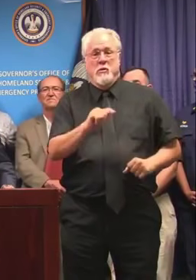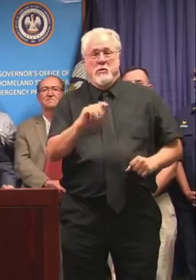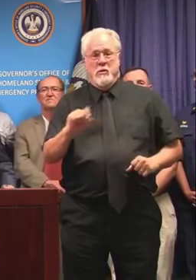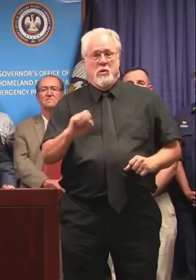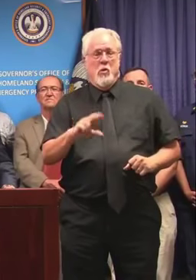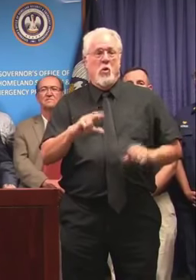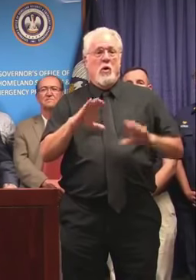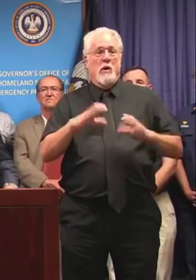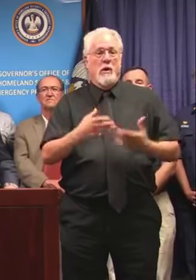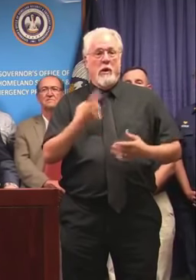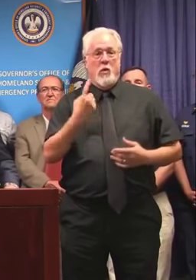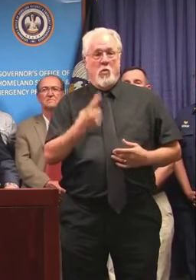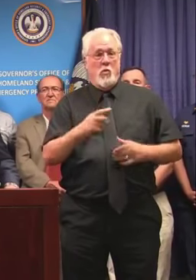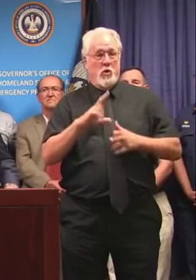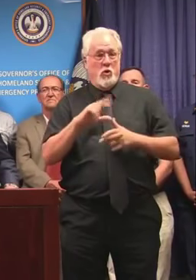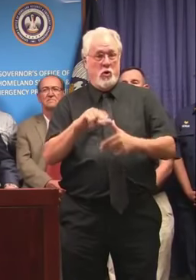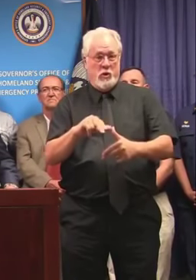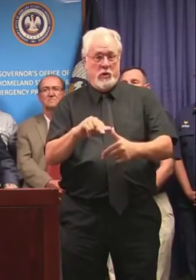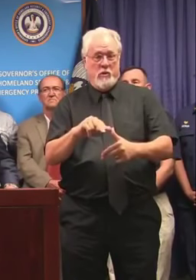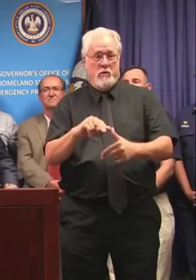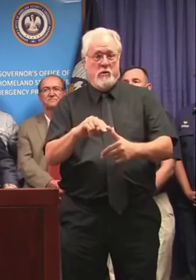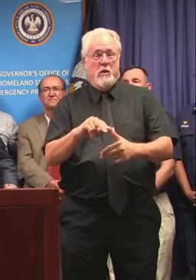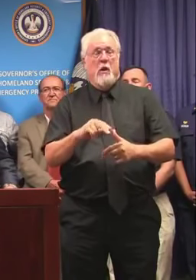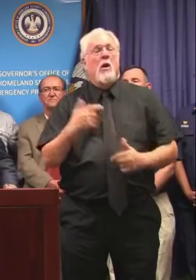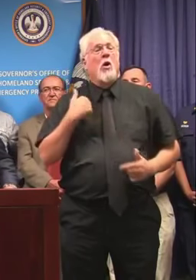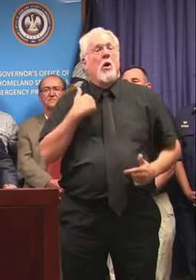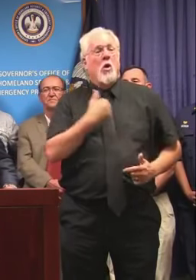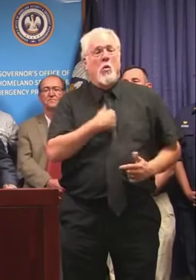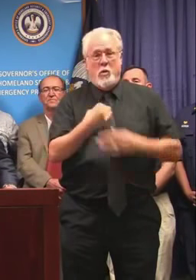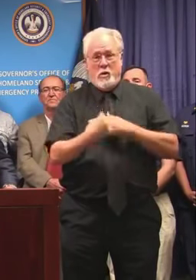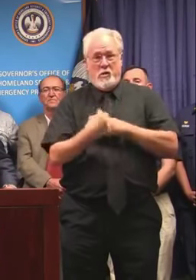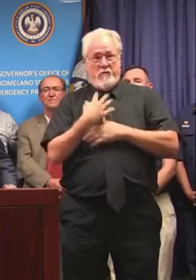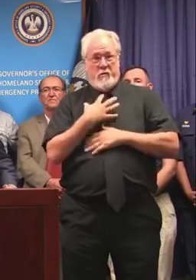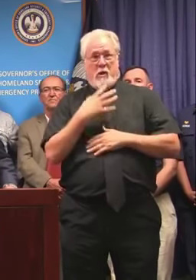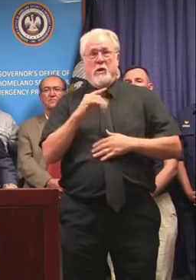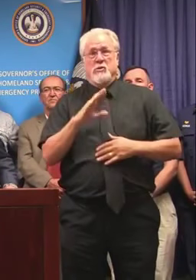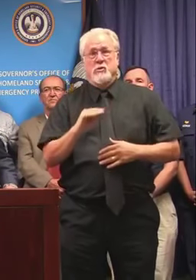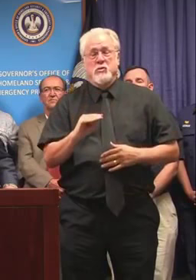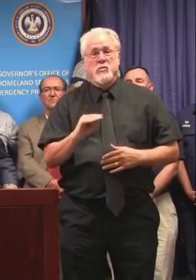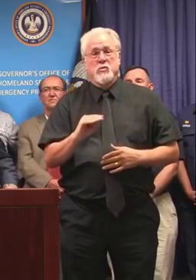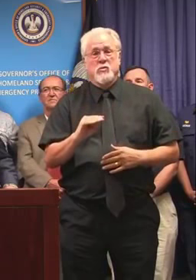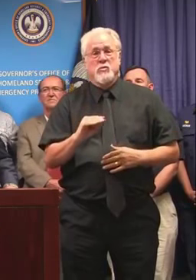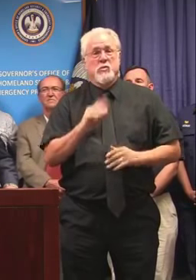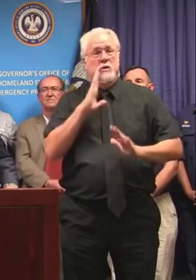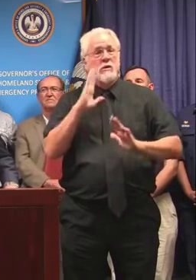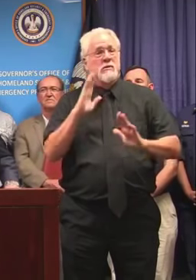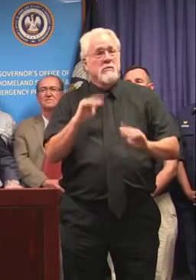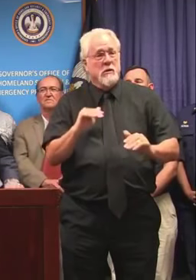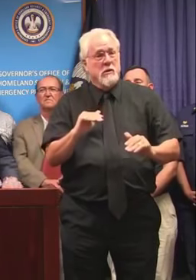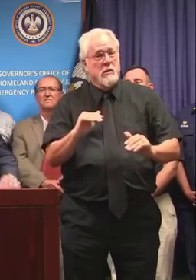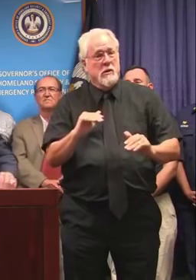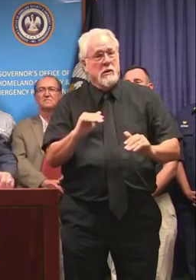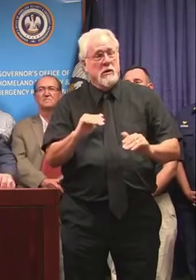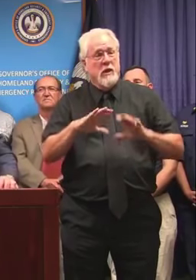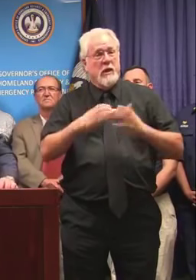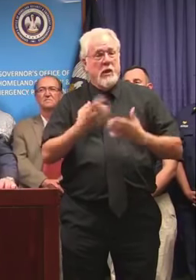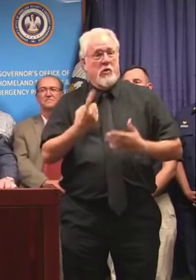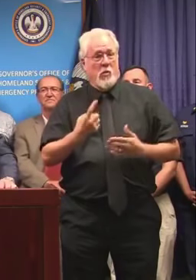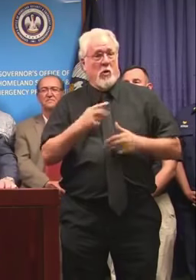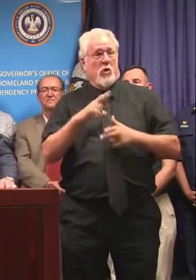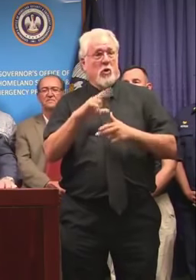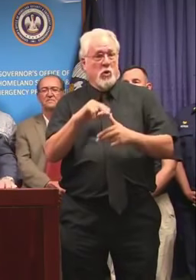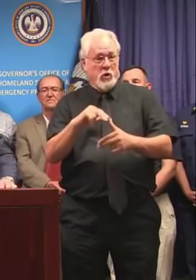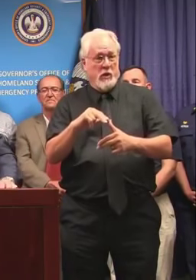or Category 1 hurricane. We are being advised to expect a Category 1